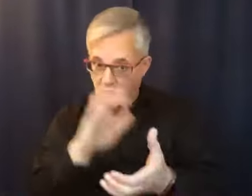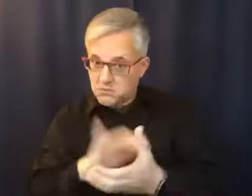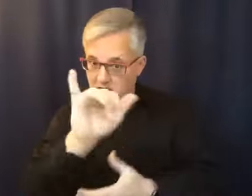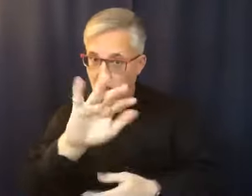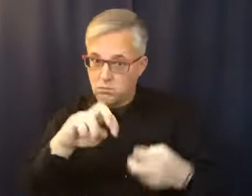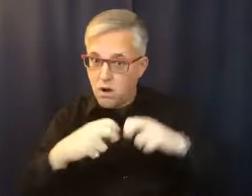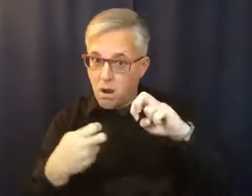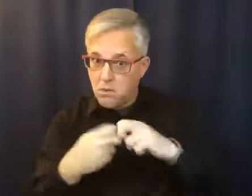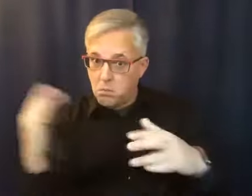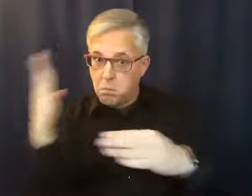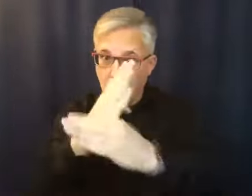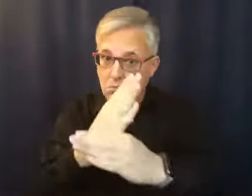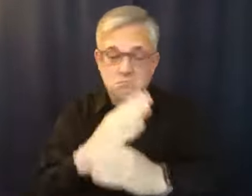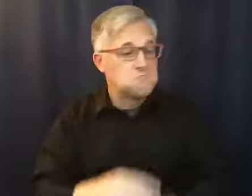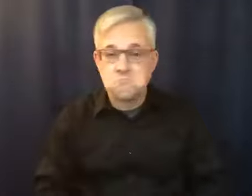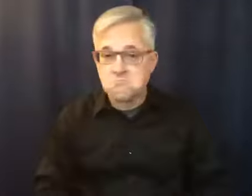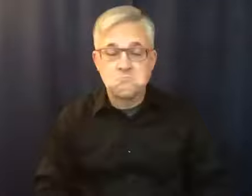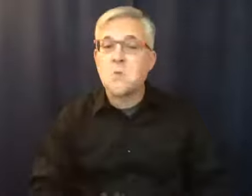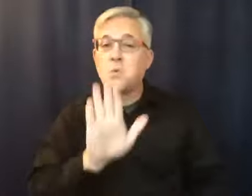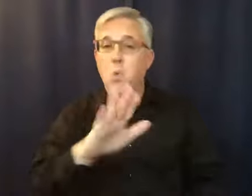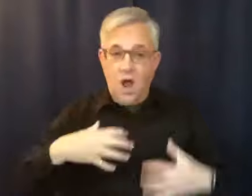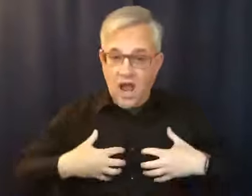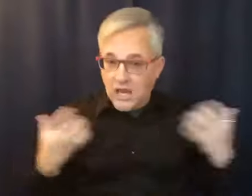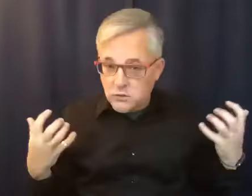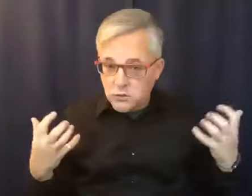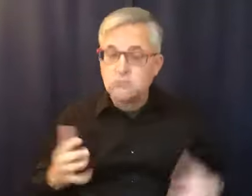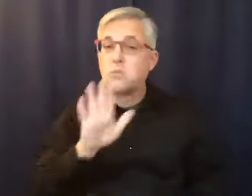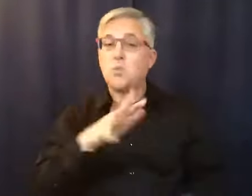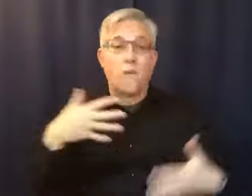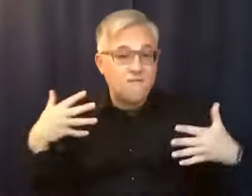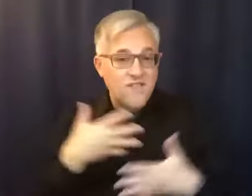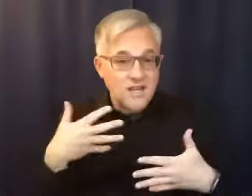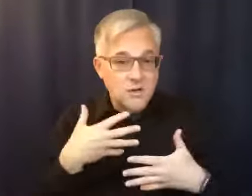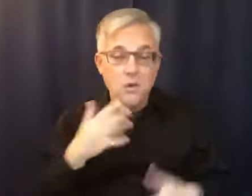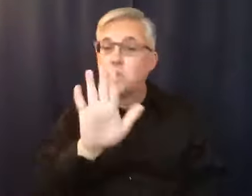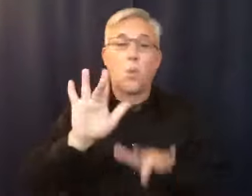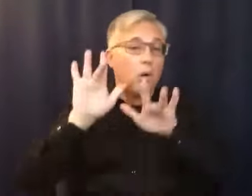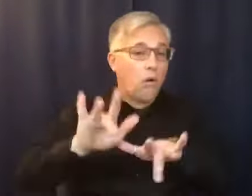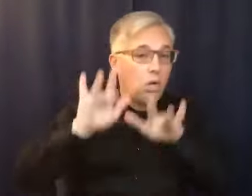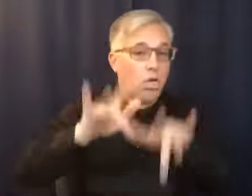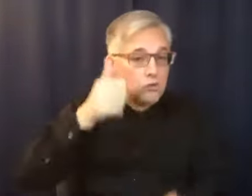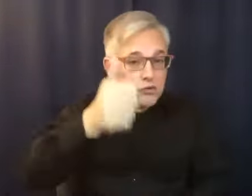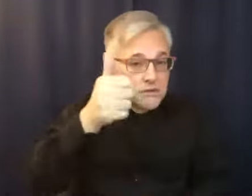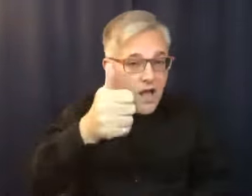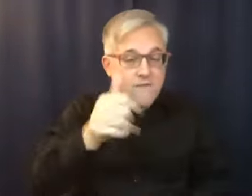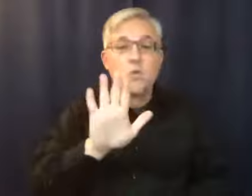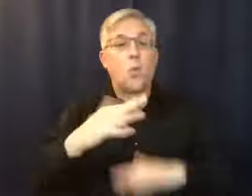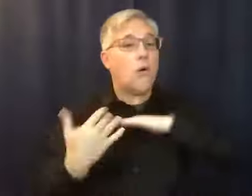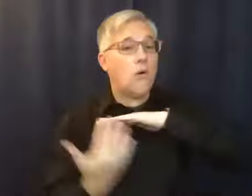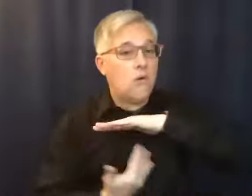gets in your way. It's your self-pity that gets in your way. It's the resentments that get in your way. It's all those things that block